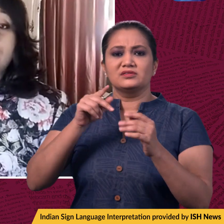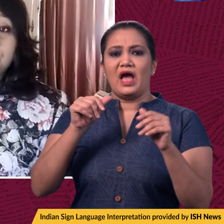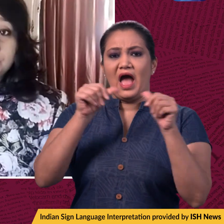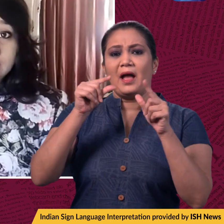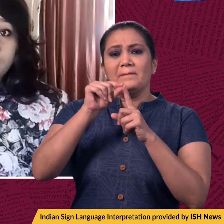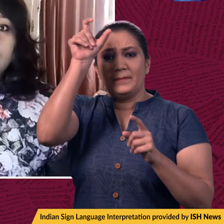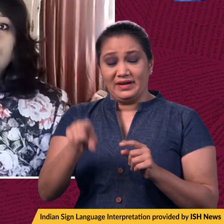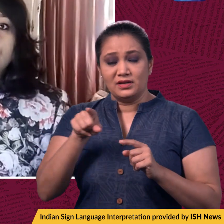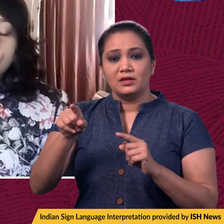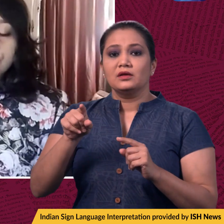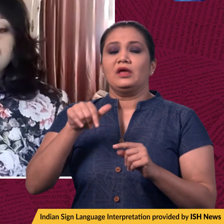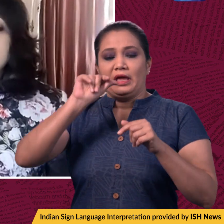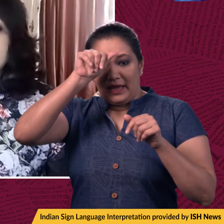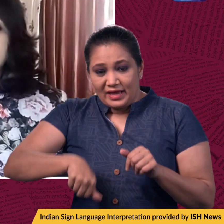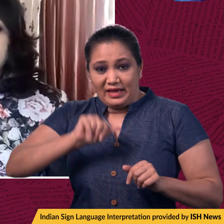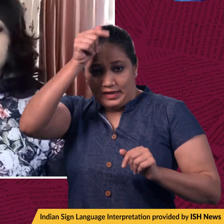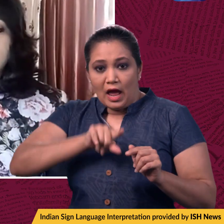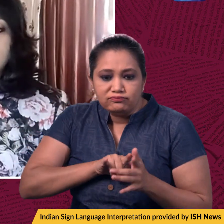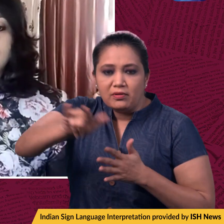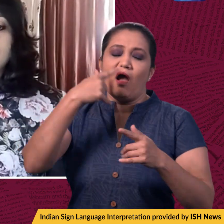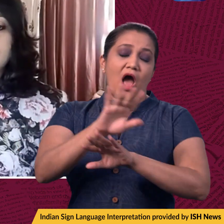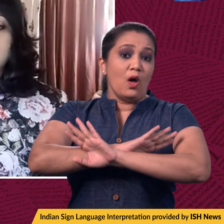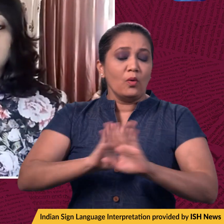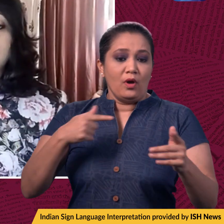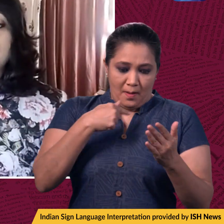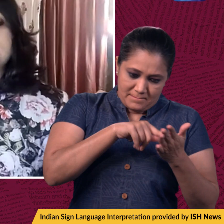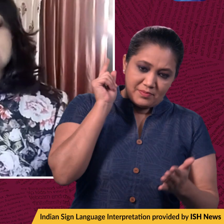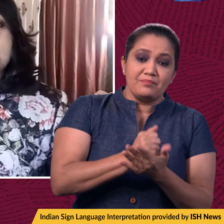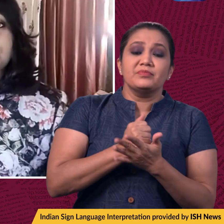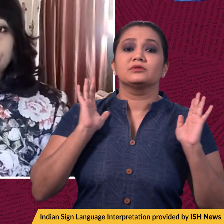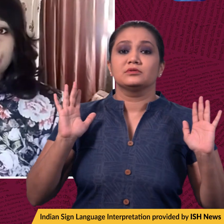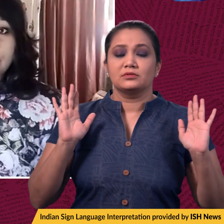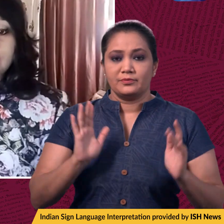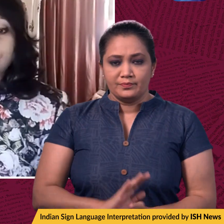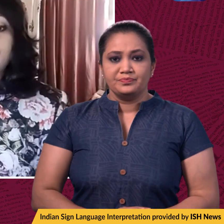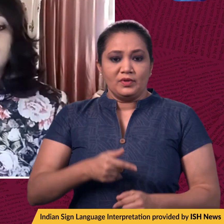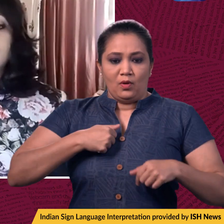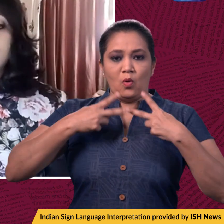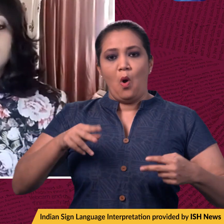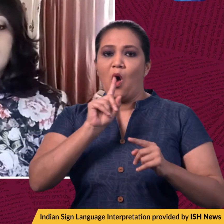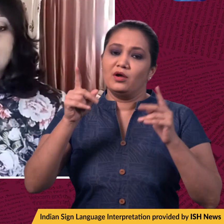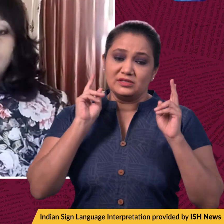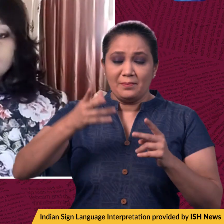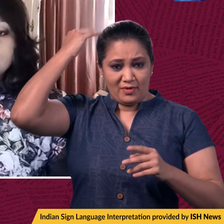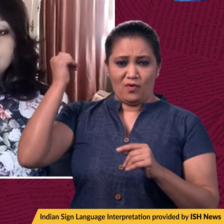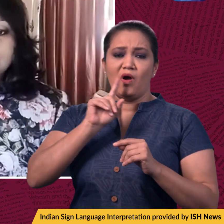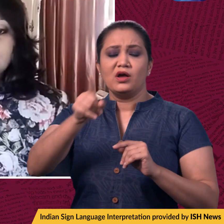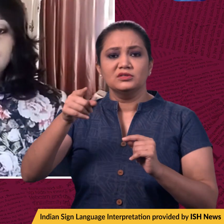Akar Patel not to leave the country without its permission and stayed a magistrate's order that had asked investigative